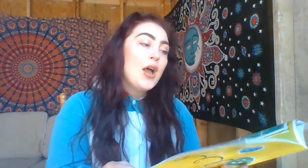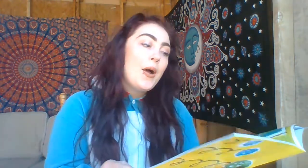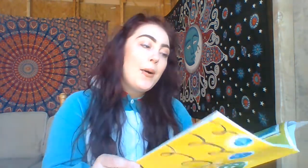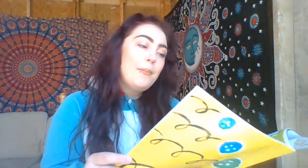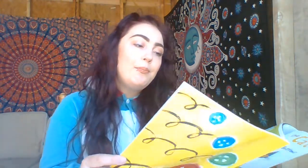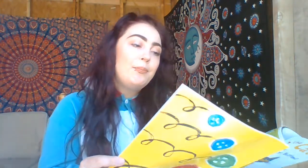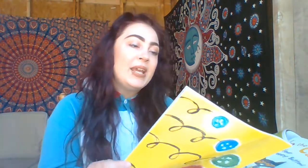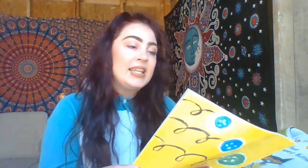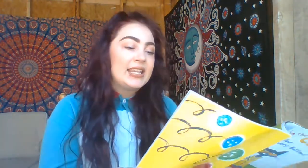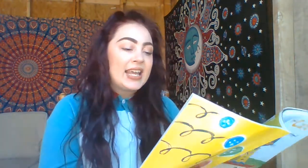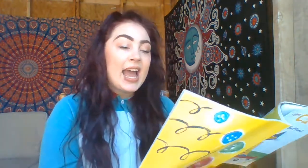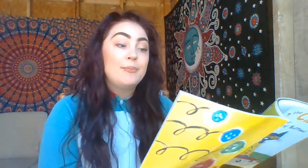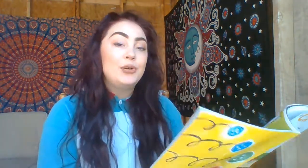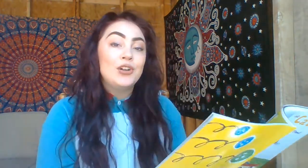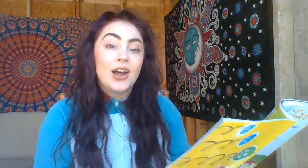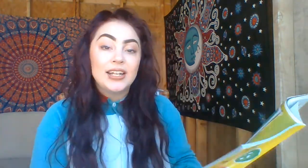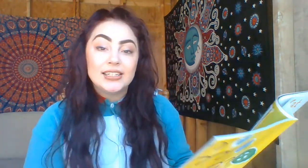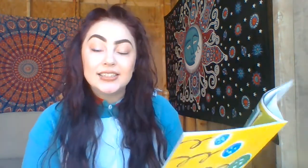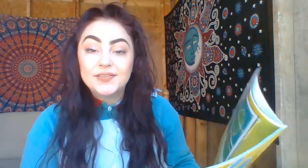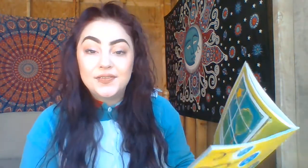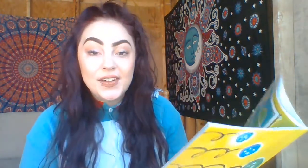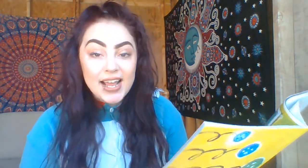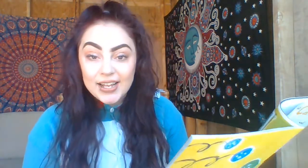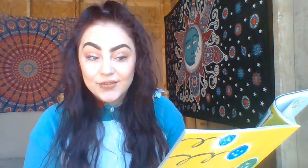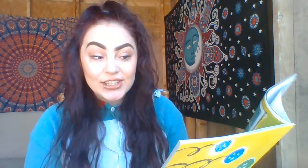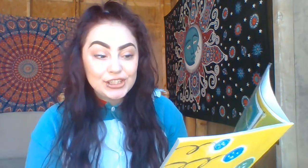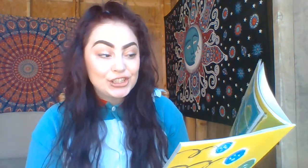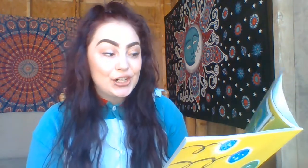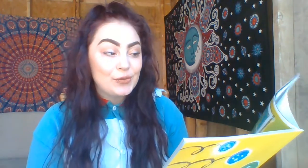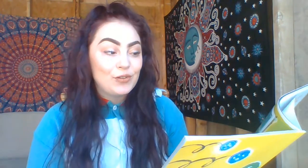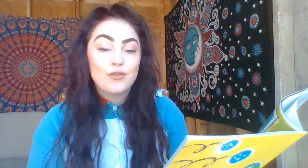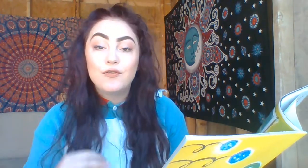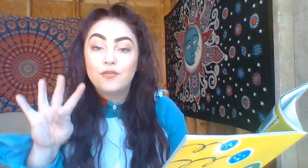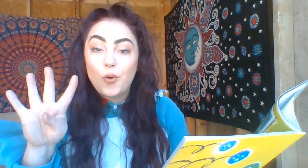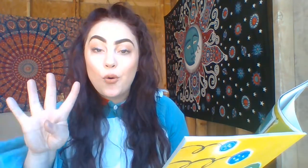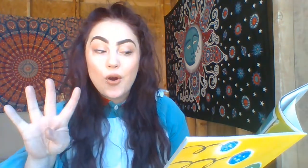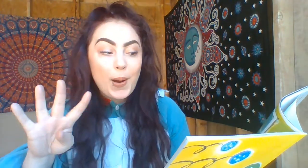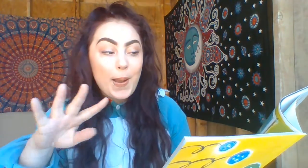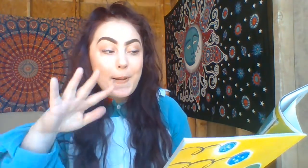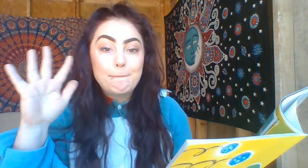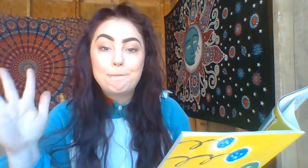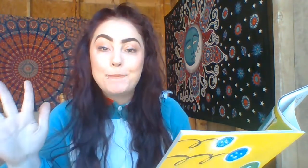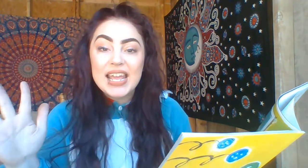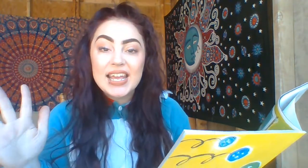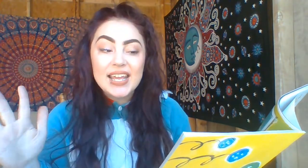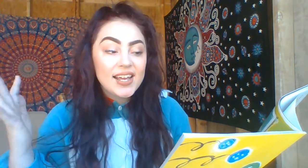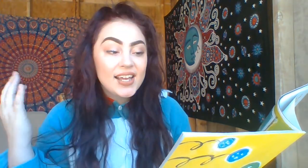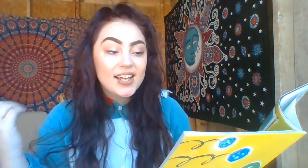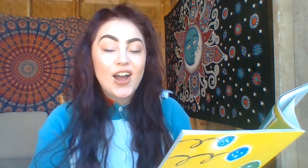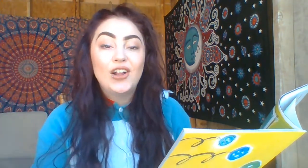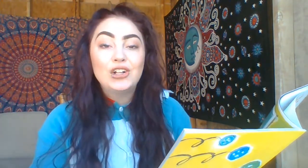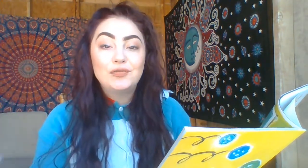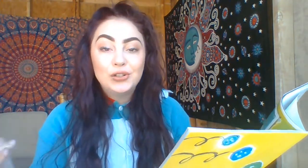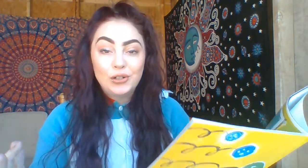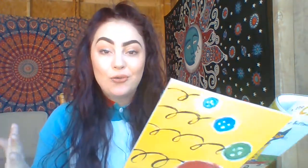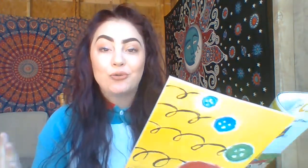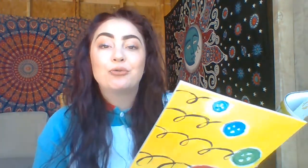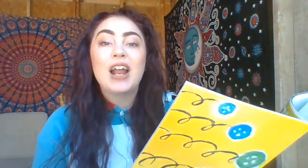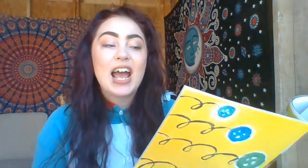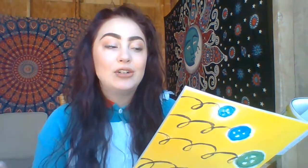Pete the Cat put on his favorite shirt with four big colorful round